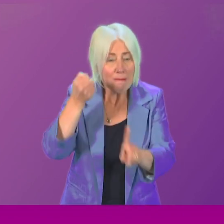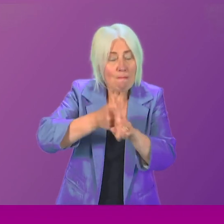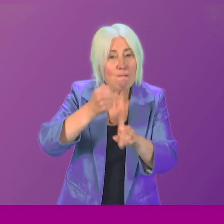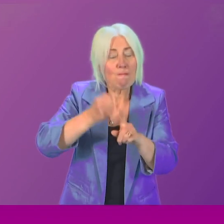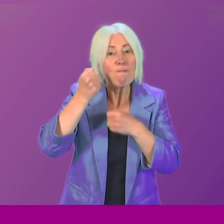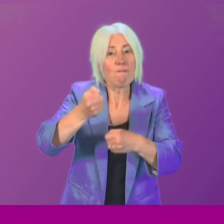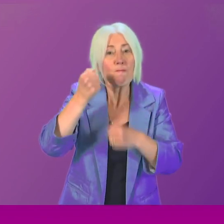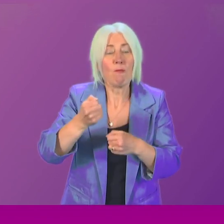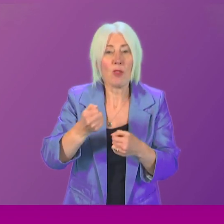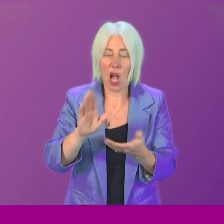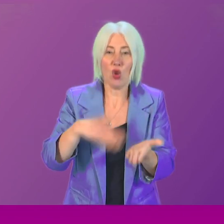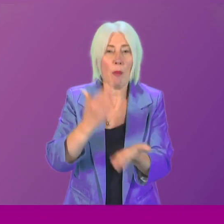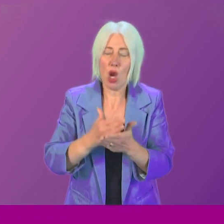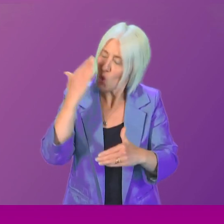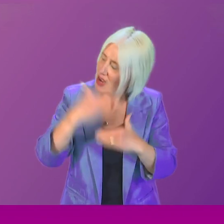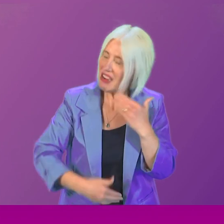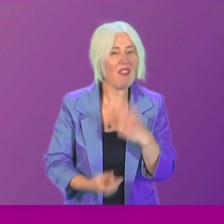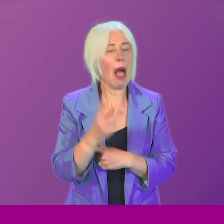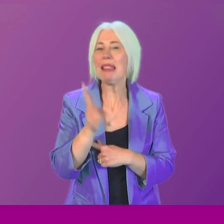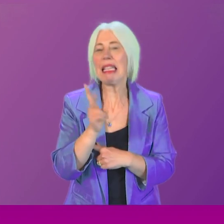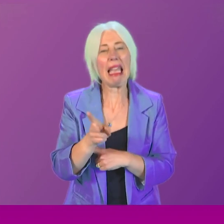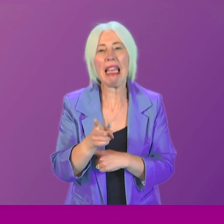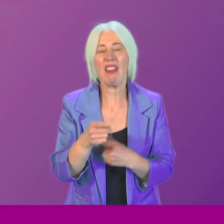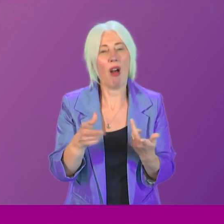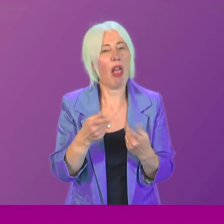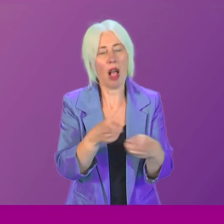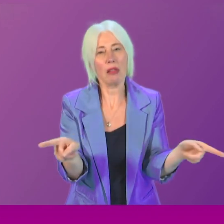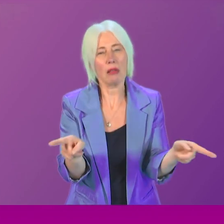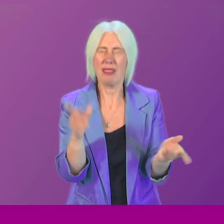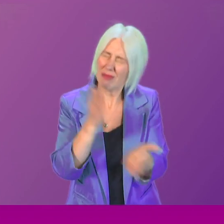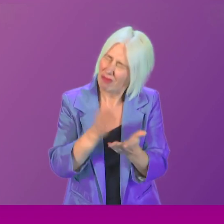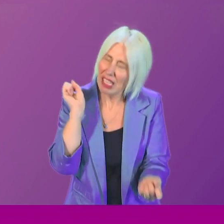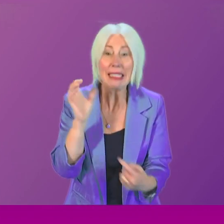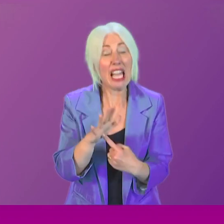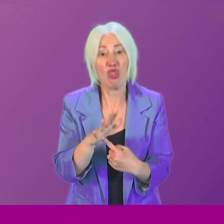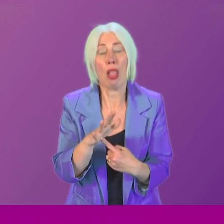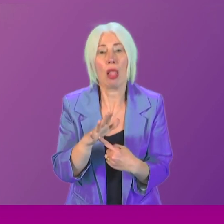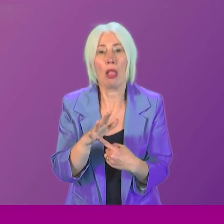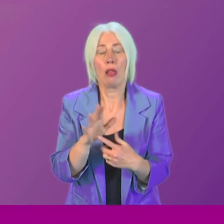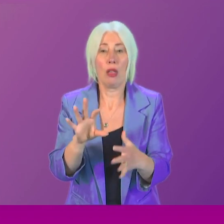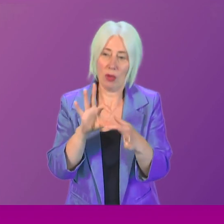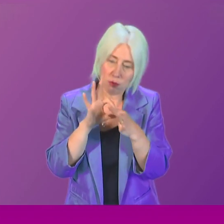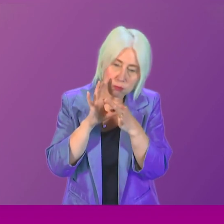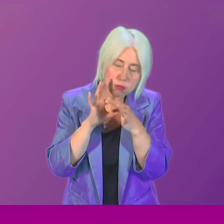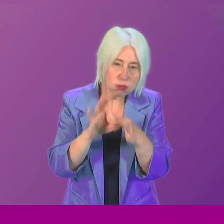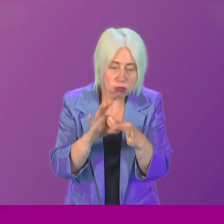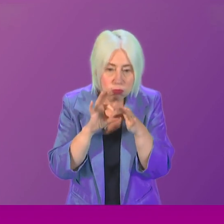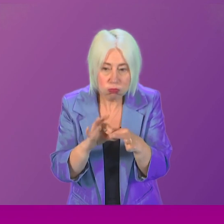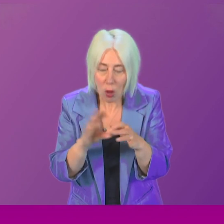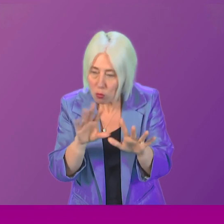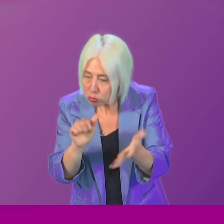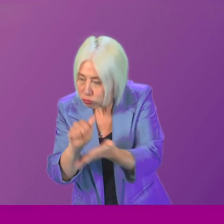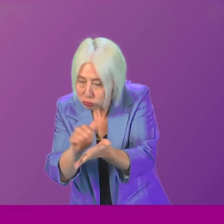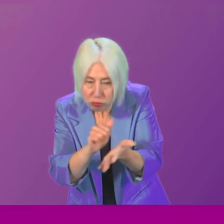stop this ever happening to others. It is absolutely essential that we work to identify the appropriate support